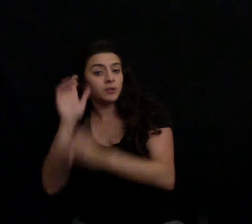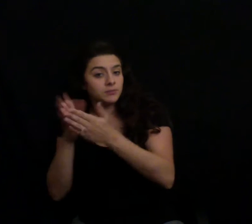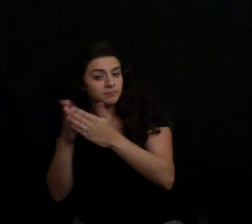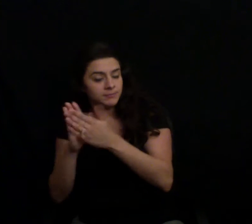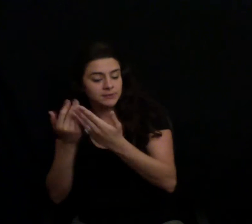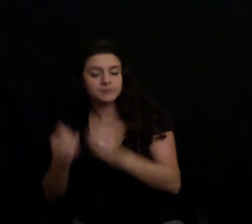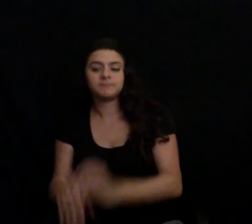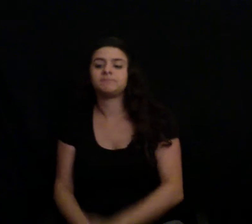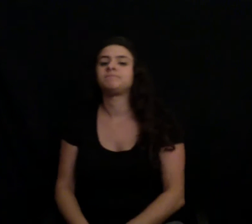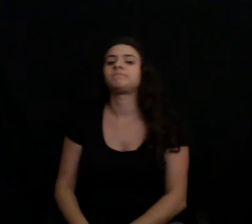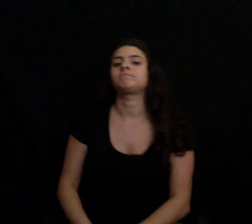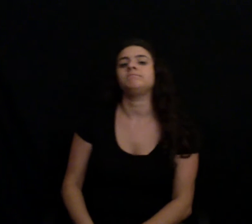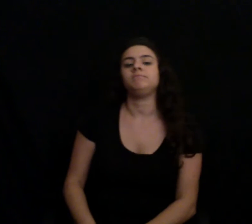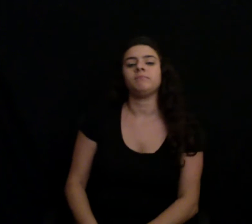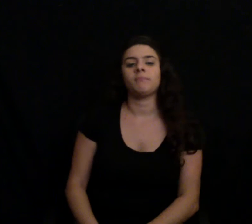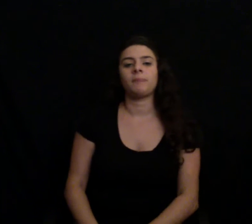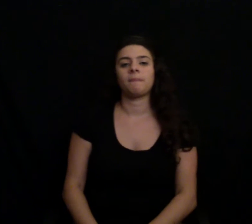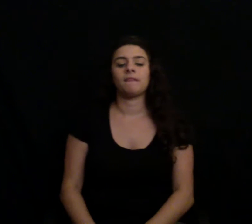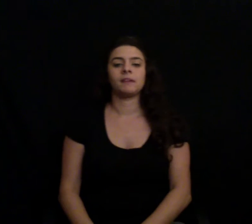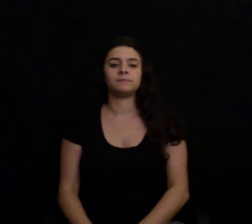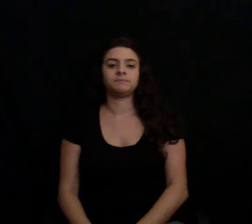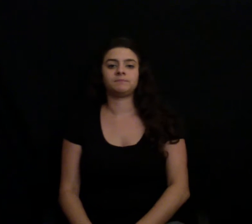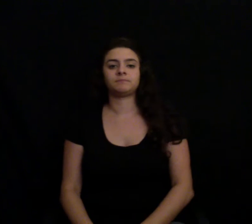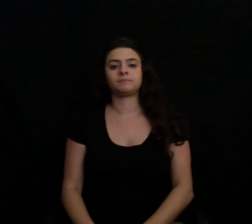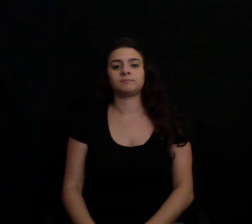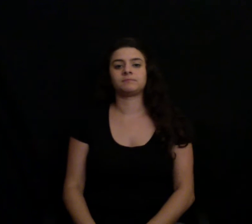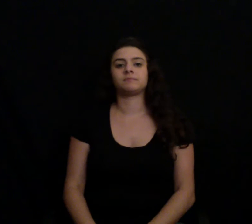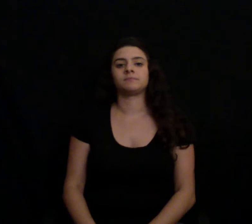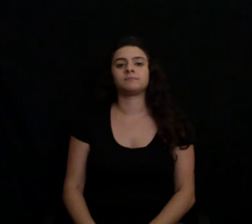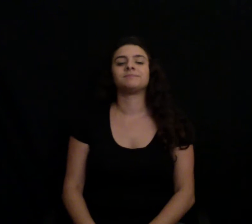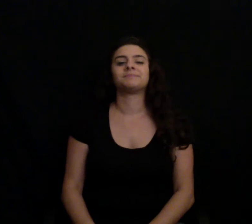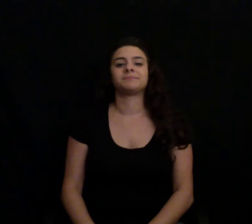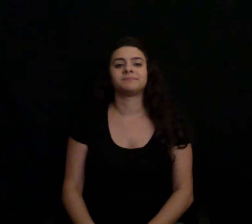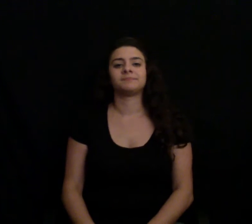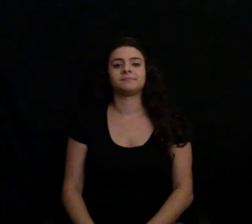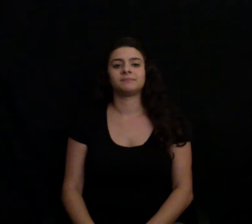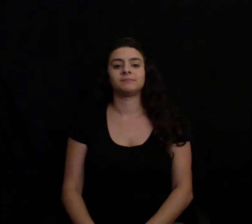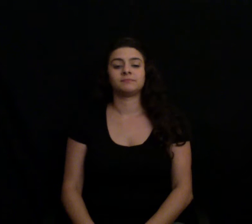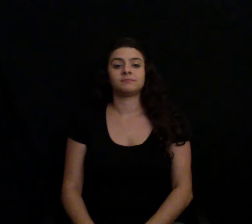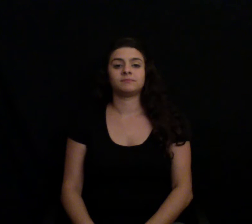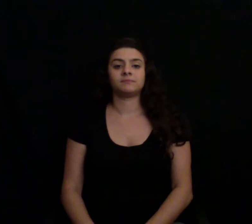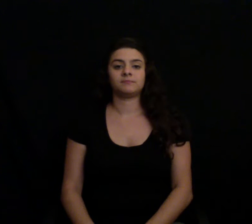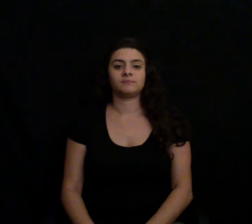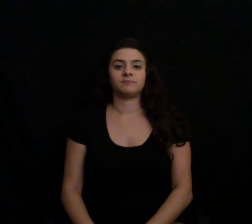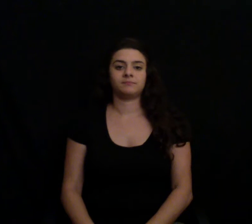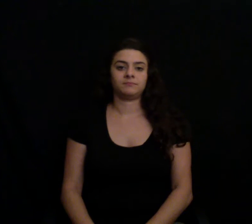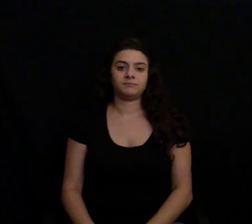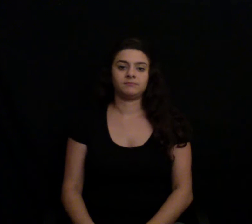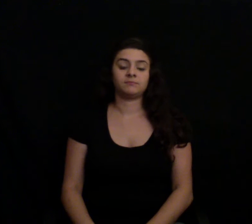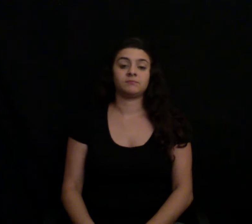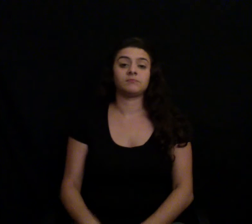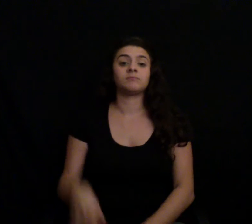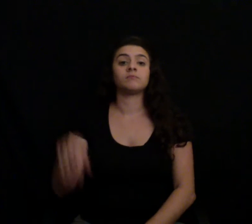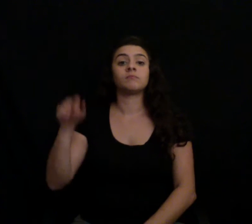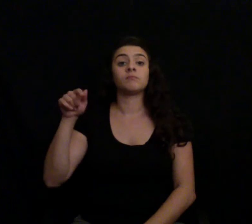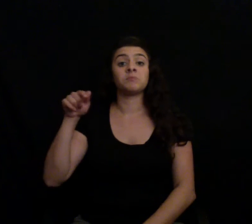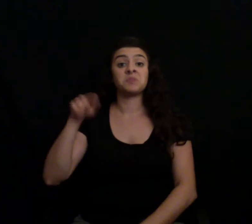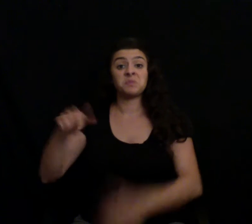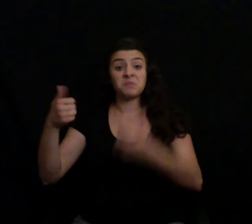read by Magneta. And as if it is us, what do you think it might be? It's definitely worth checking. And you can try right now. Get a free